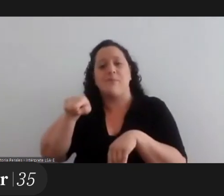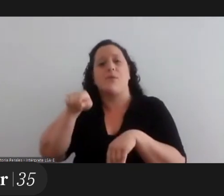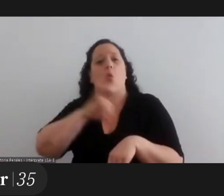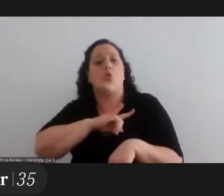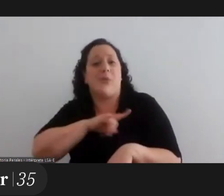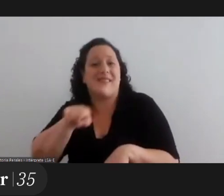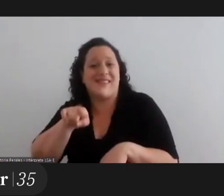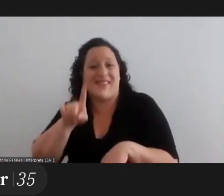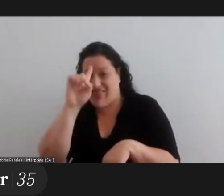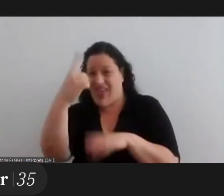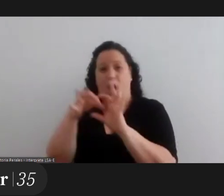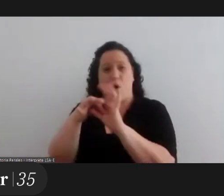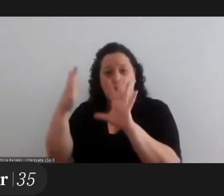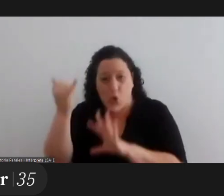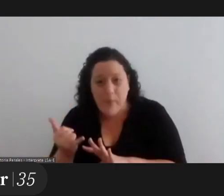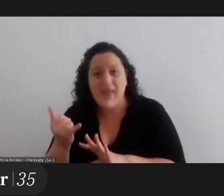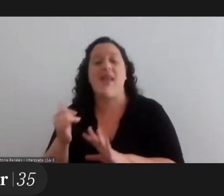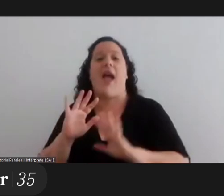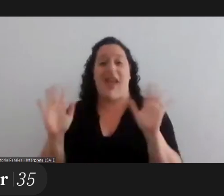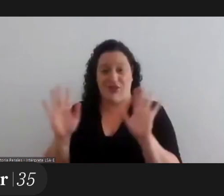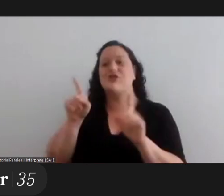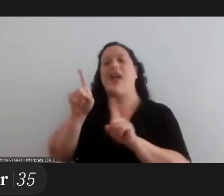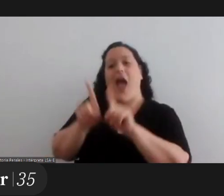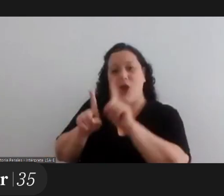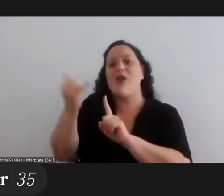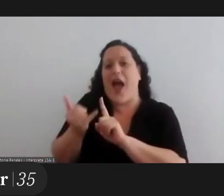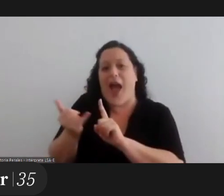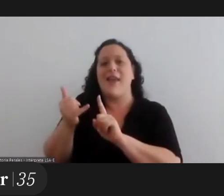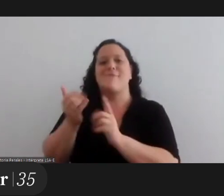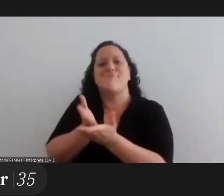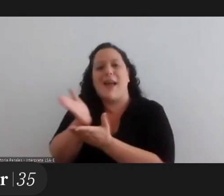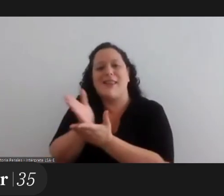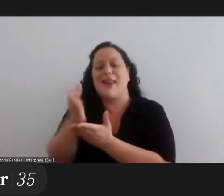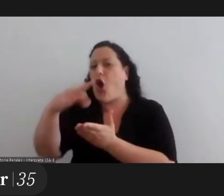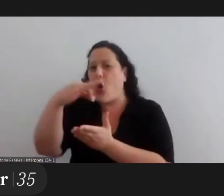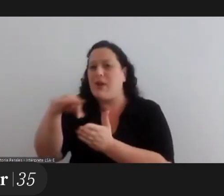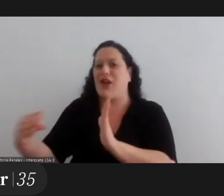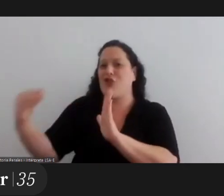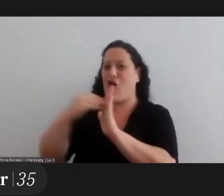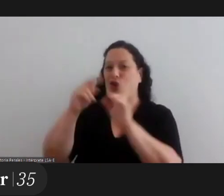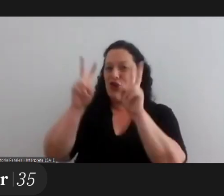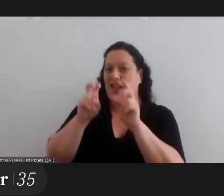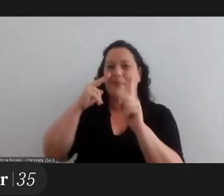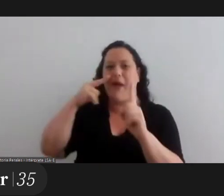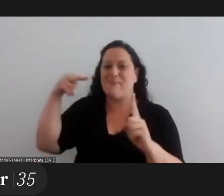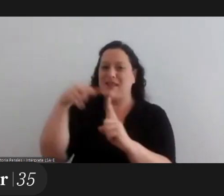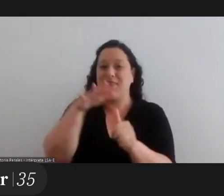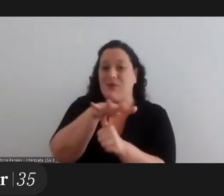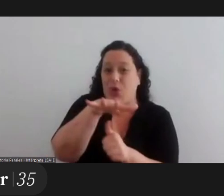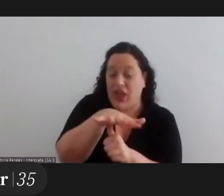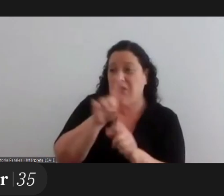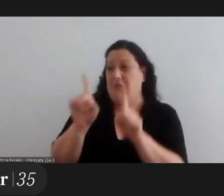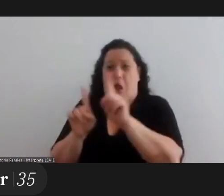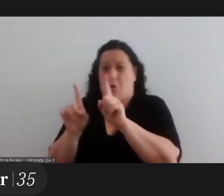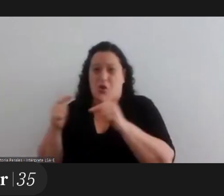since some universities are independent some of them have gender perspective as a mandatory subject and